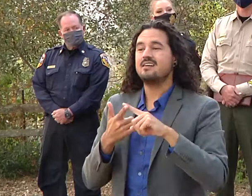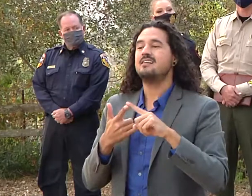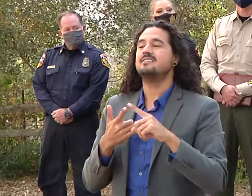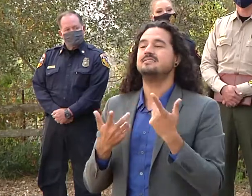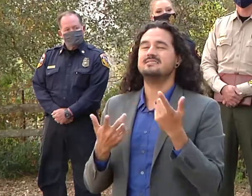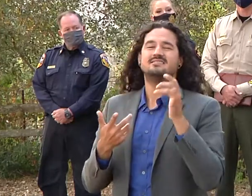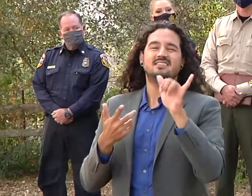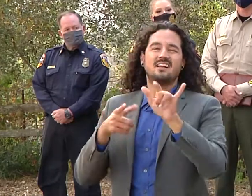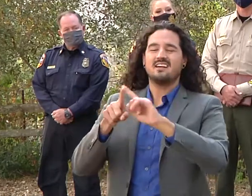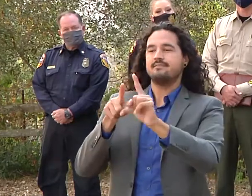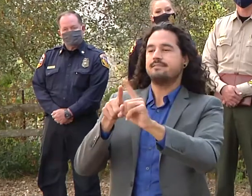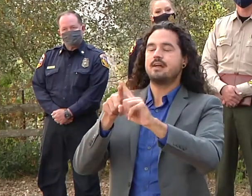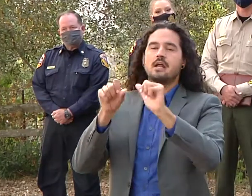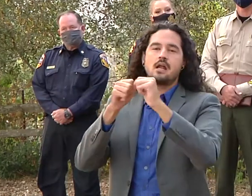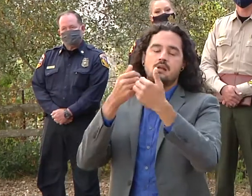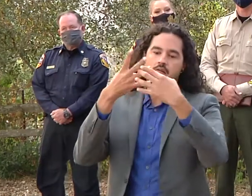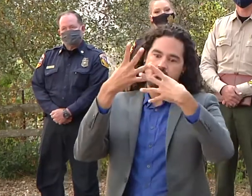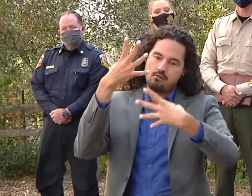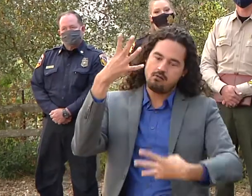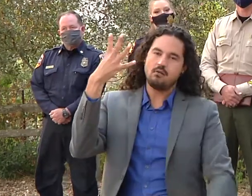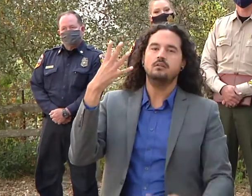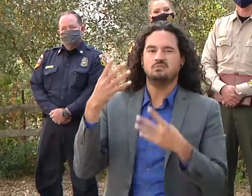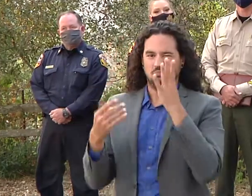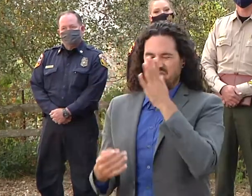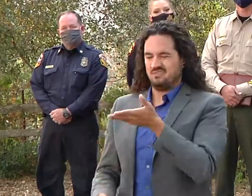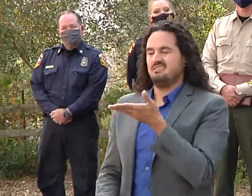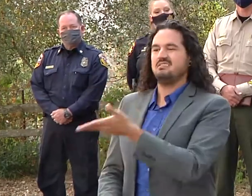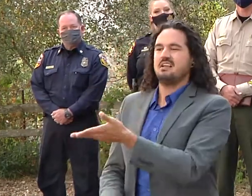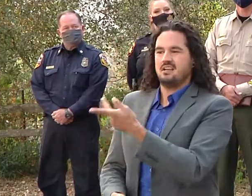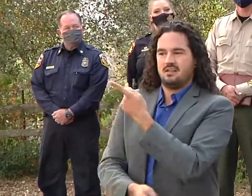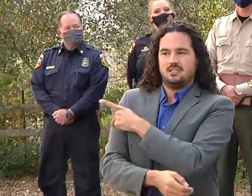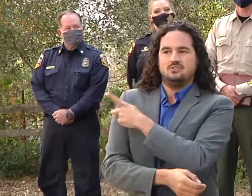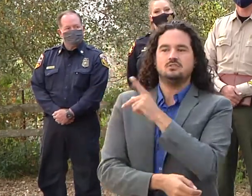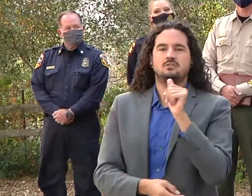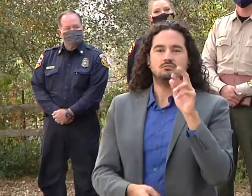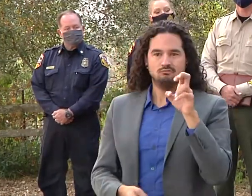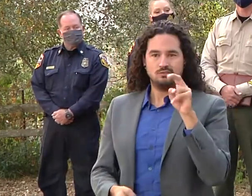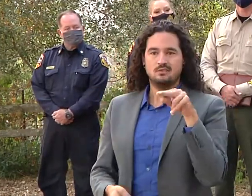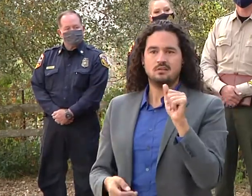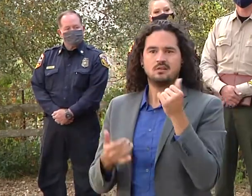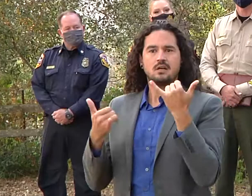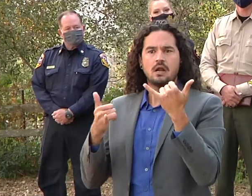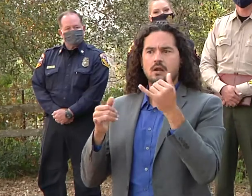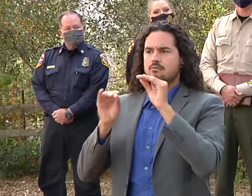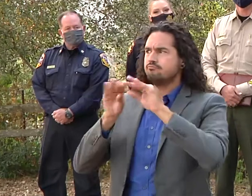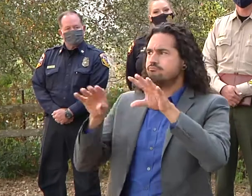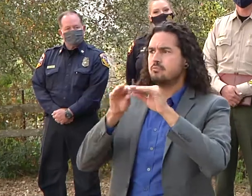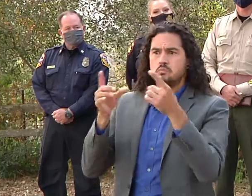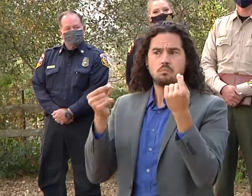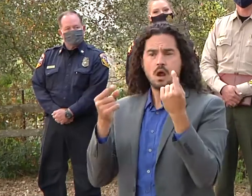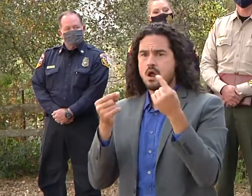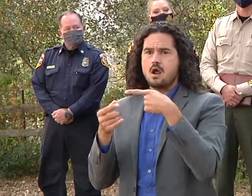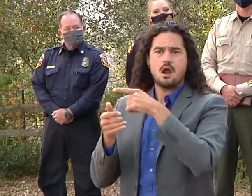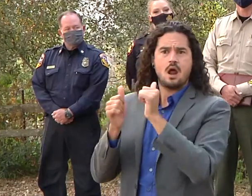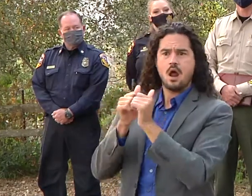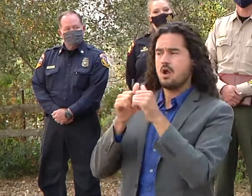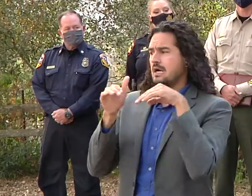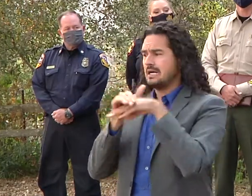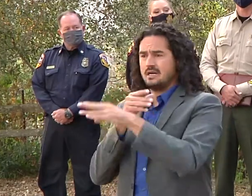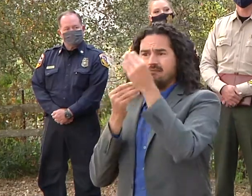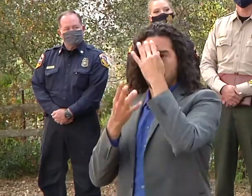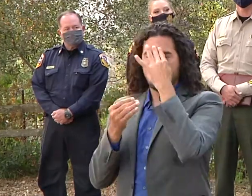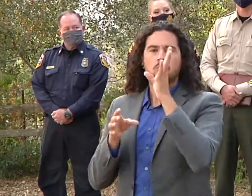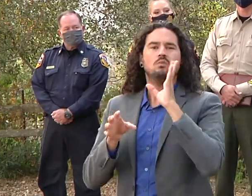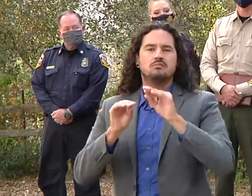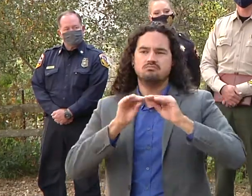improving the information about what those agencies do and how people can access them and why they would need to see them a lot of times